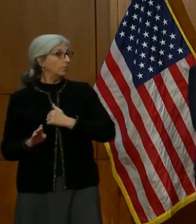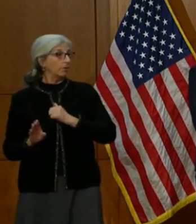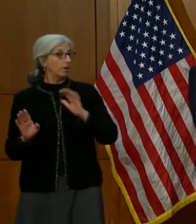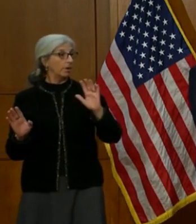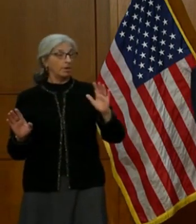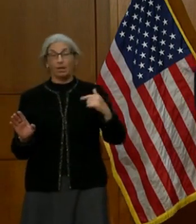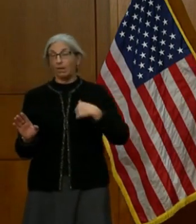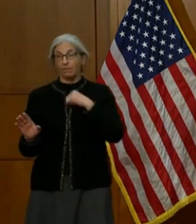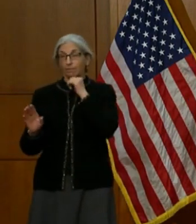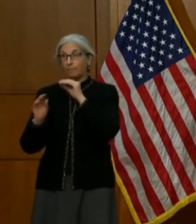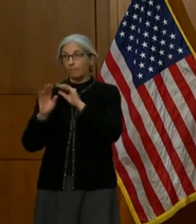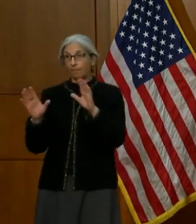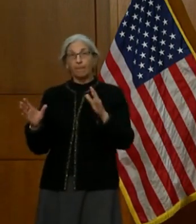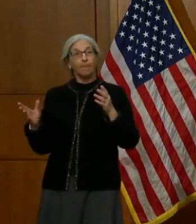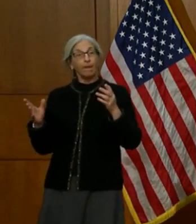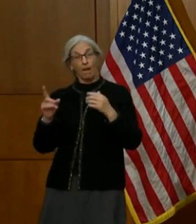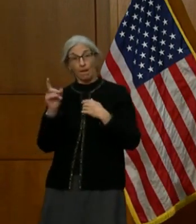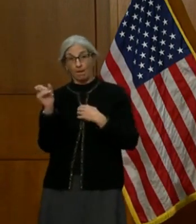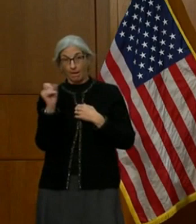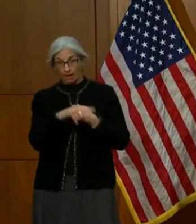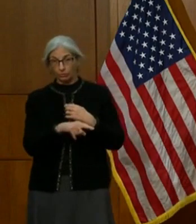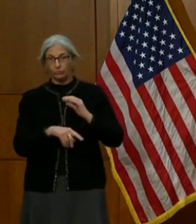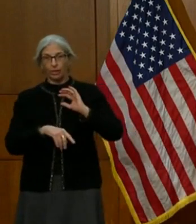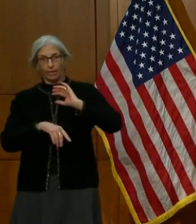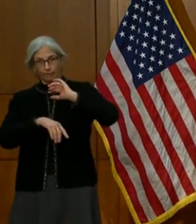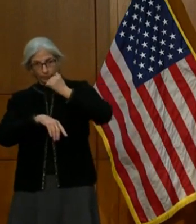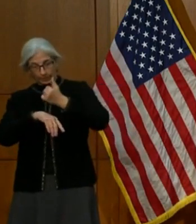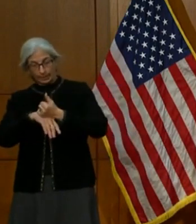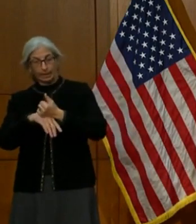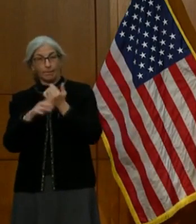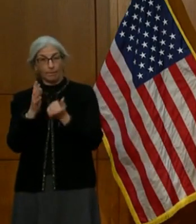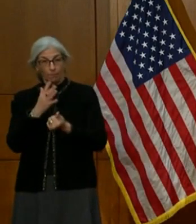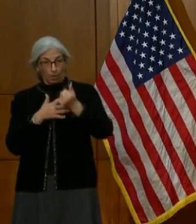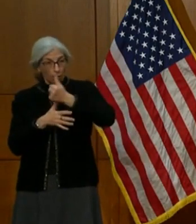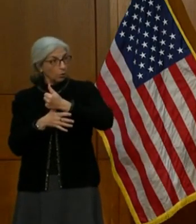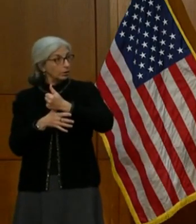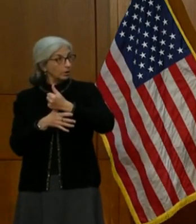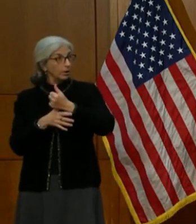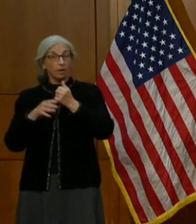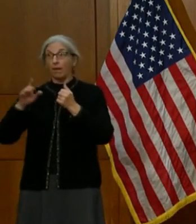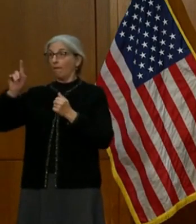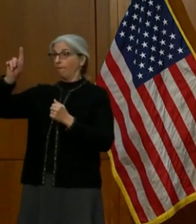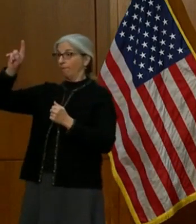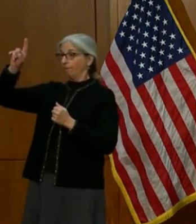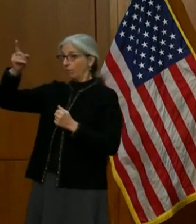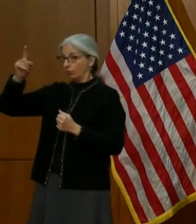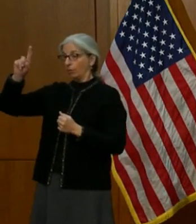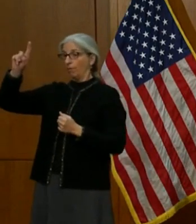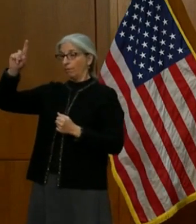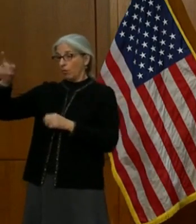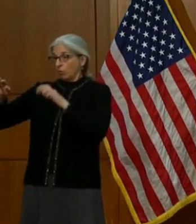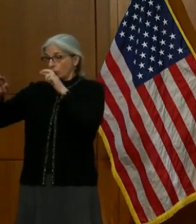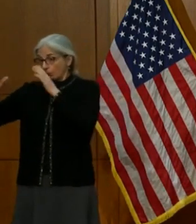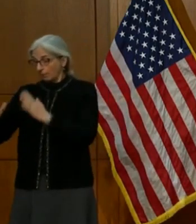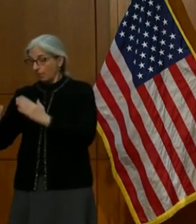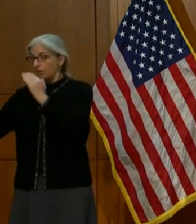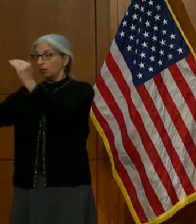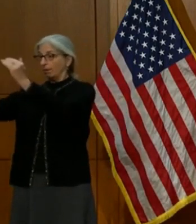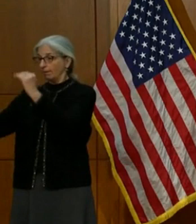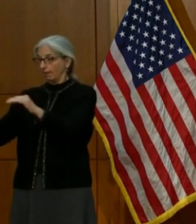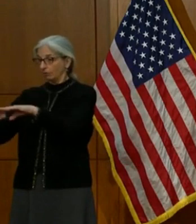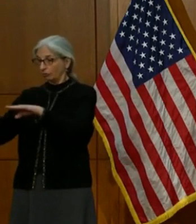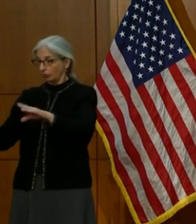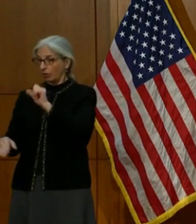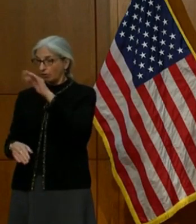you set prioritization yet ordering first, first responders, then child care, then K-12